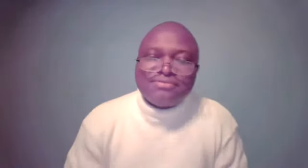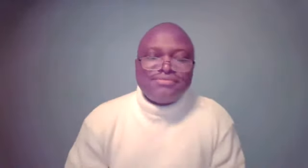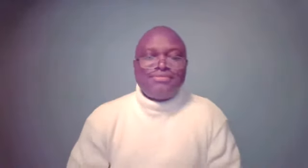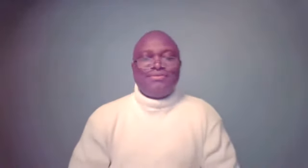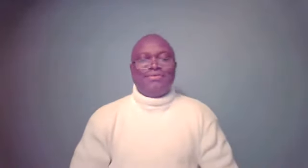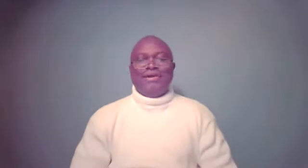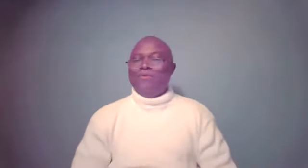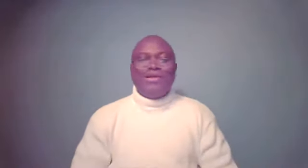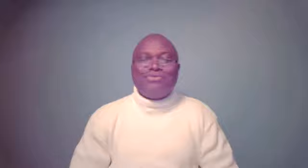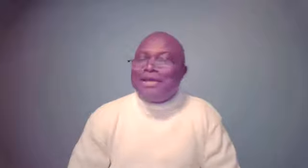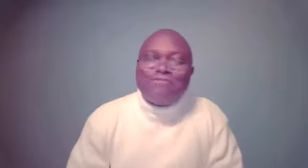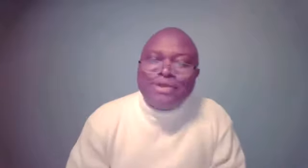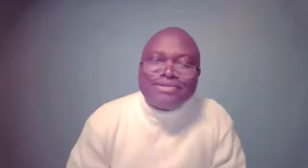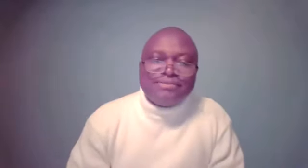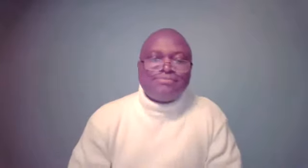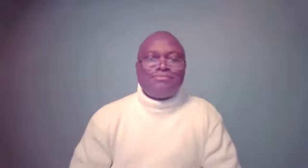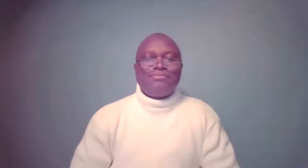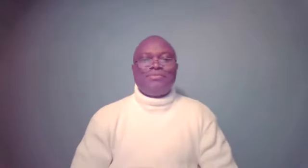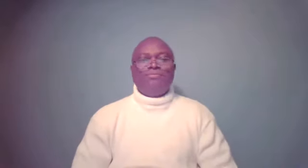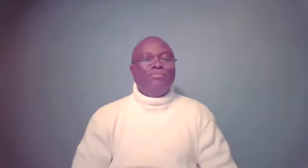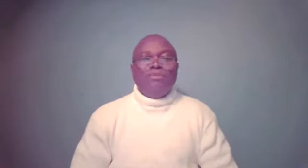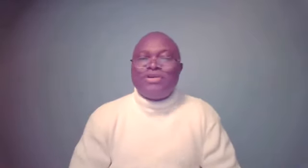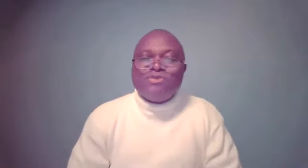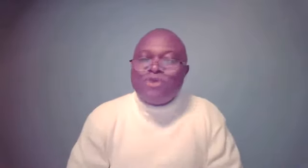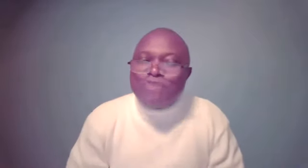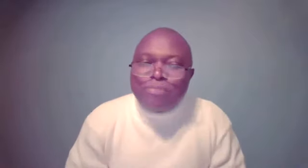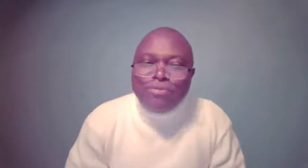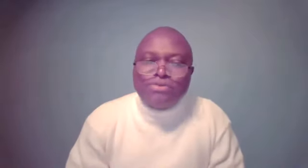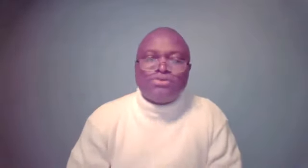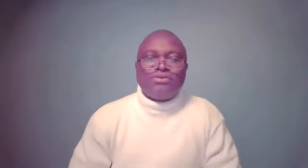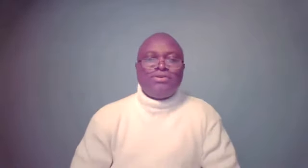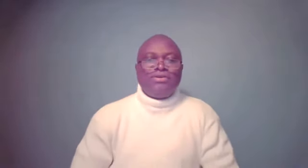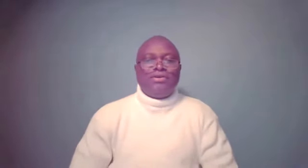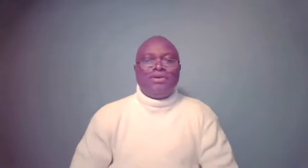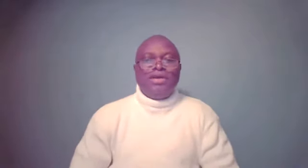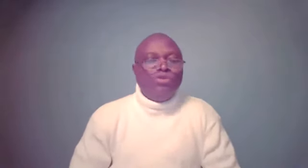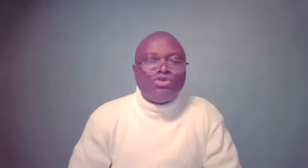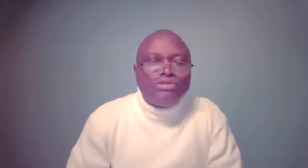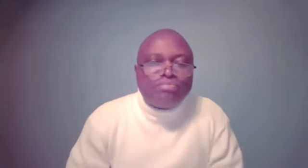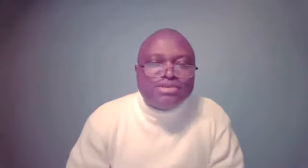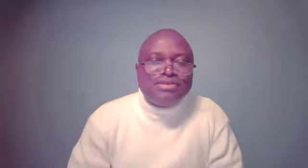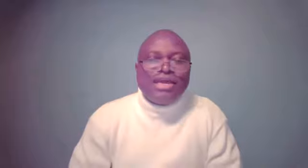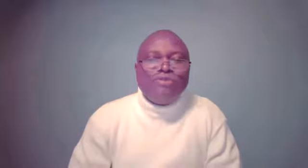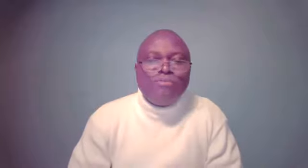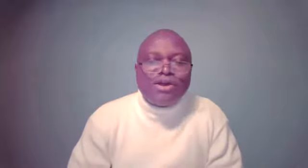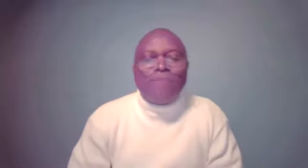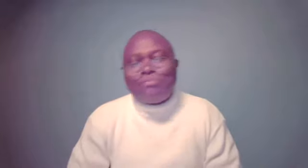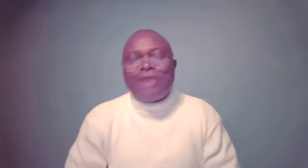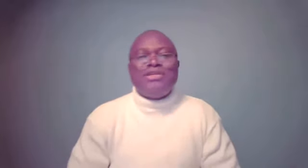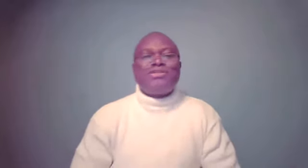and he wanted to get out of prison. But the prison was for a purpose. It was truly prison that he would become the prime minister